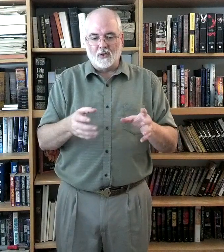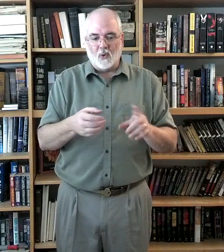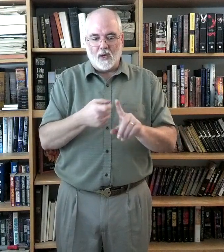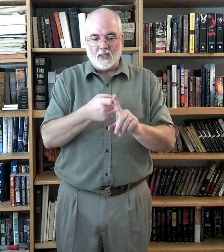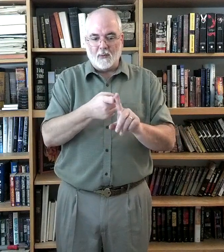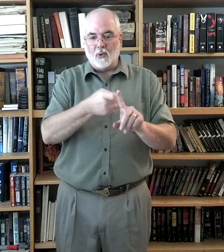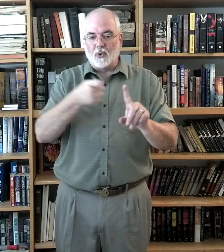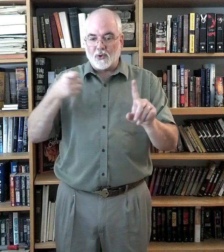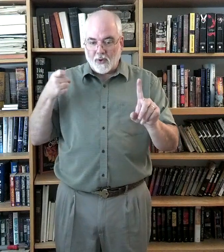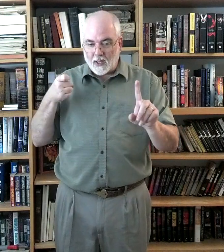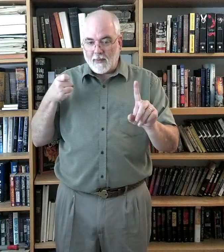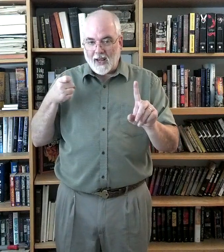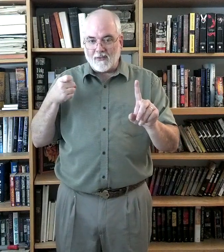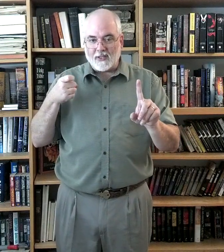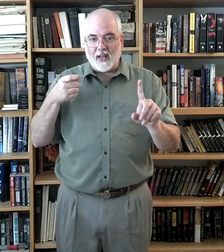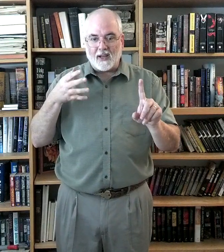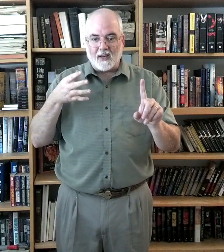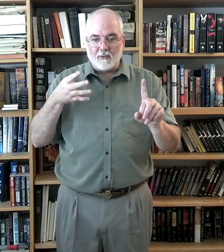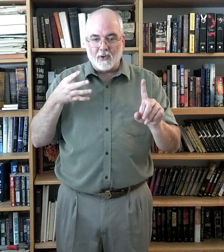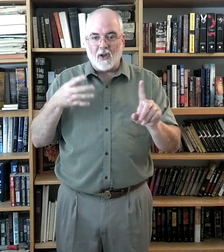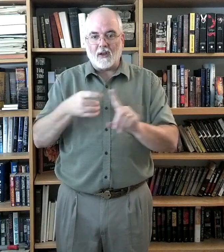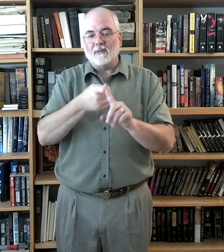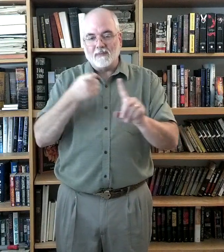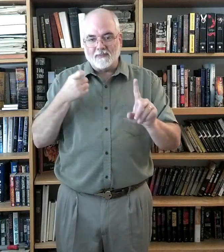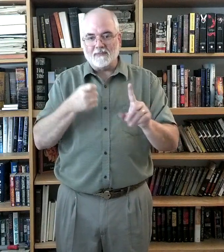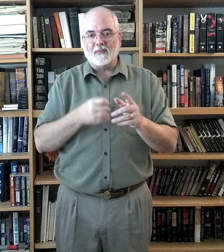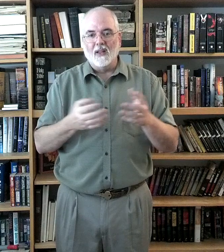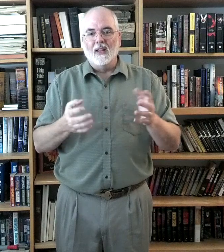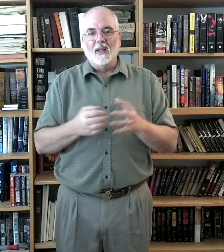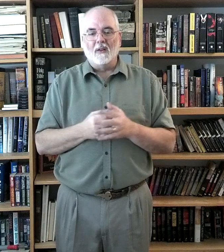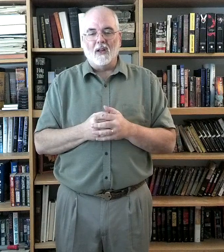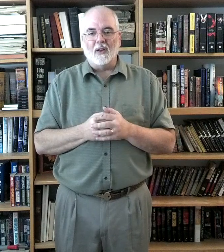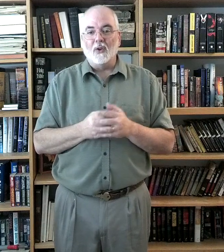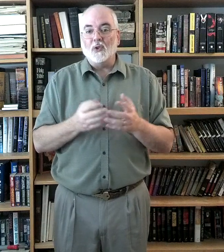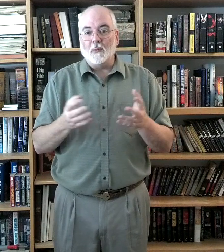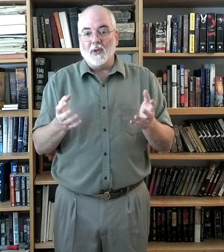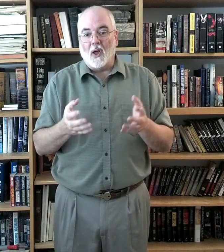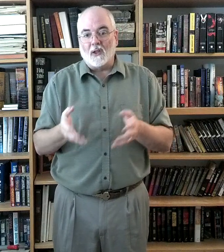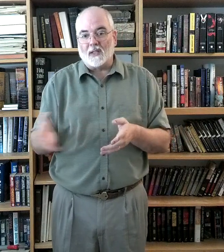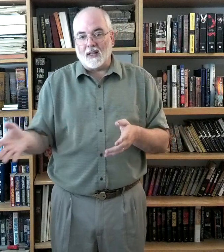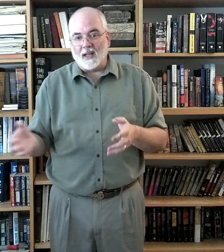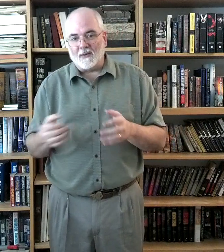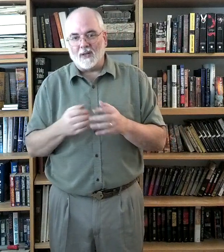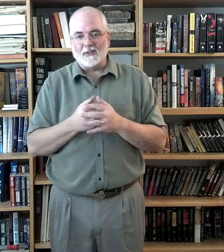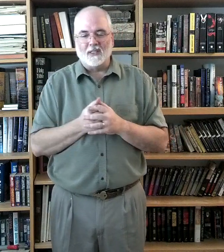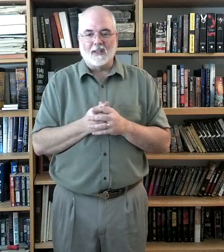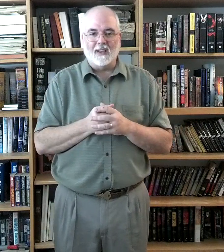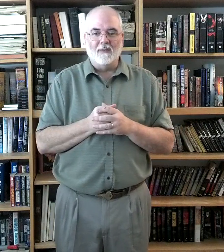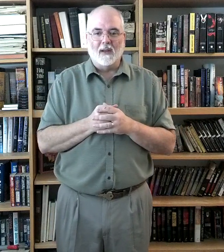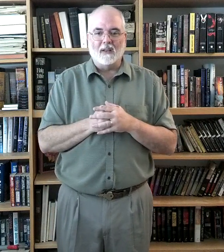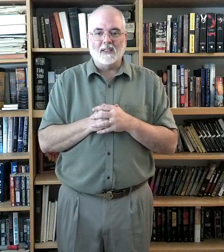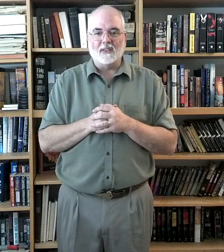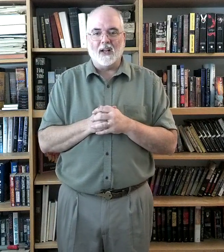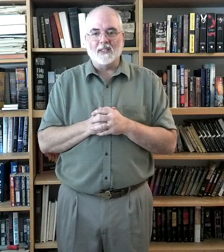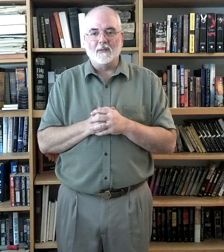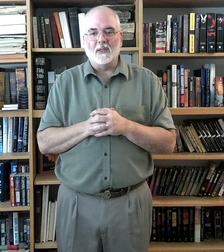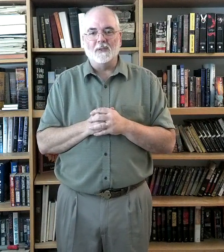toys and you'd pull a string on the back of his neck and he would talk. There used to be dolls like that when I was a little kid. My sister had some of those.